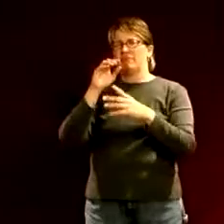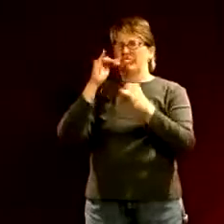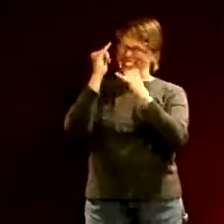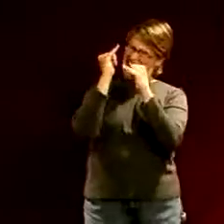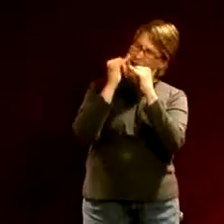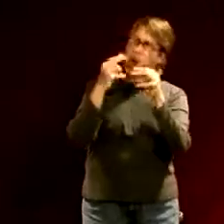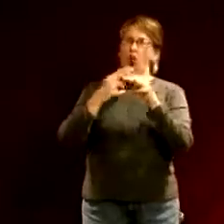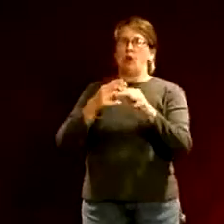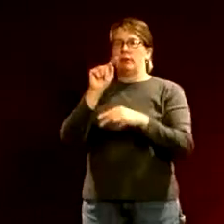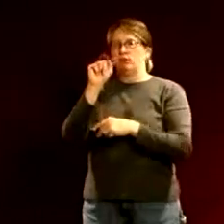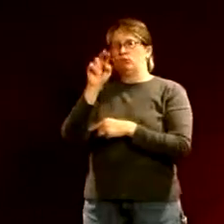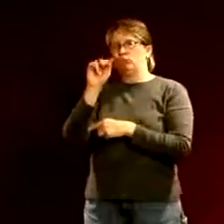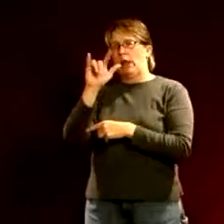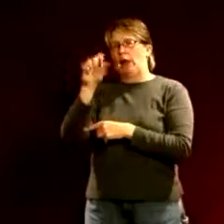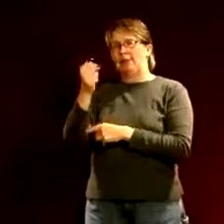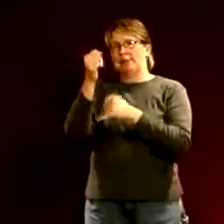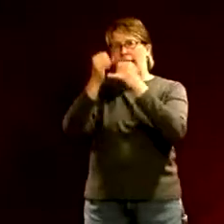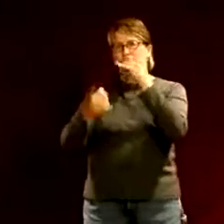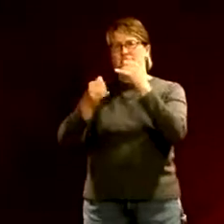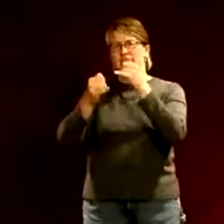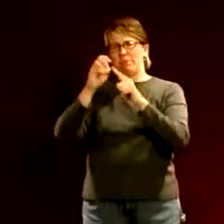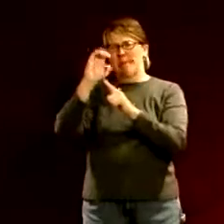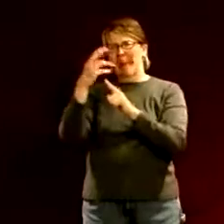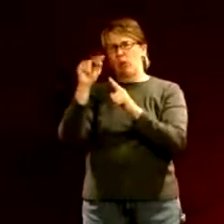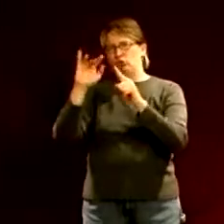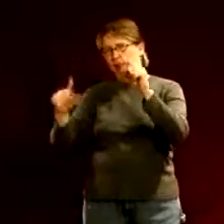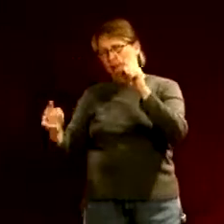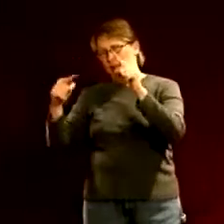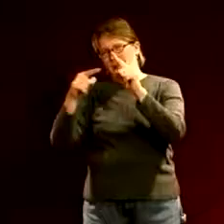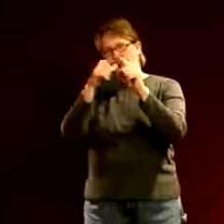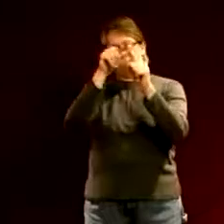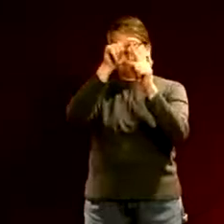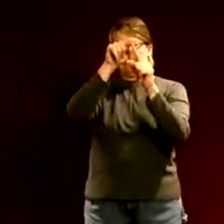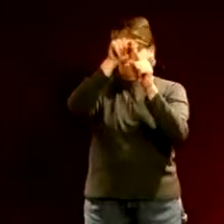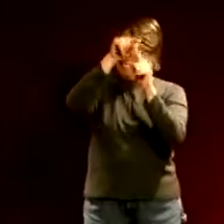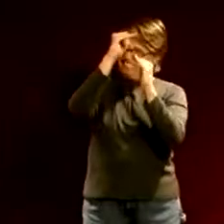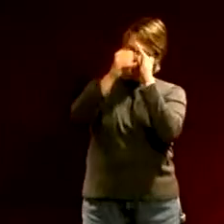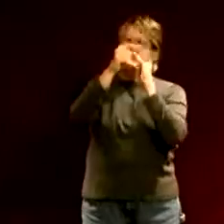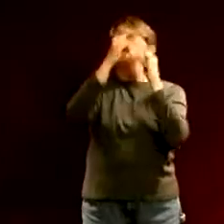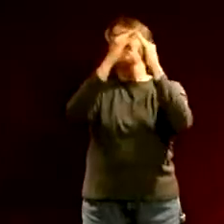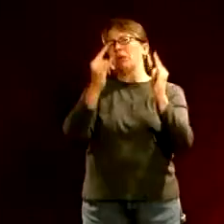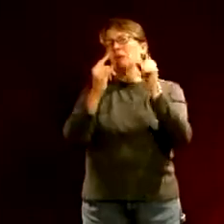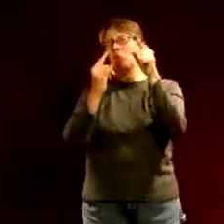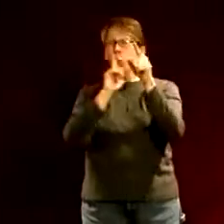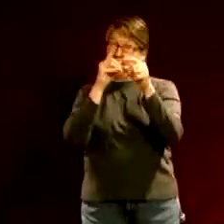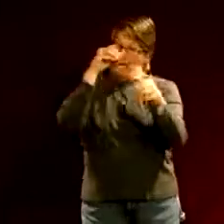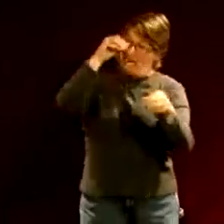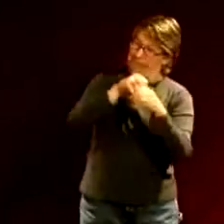there's one area in the Boundary Waters called Trails End and it's kind of right at the end of the